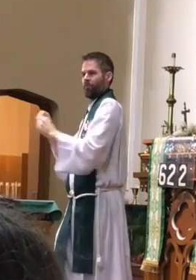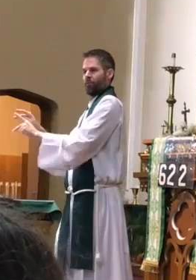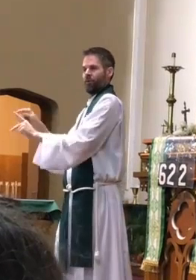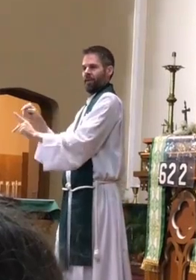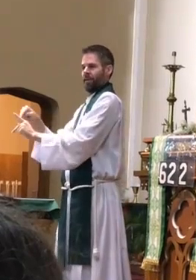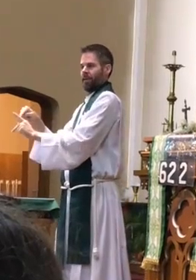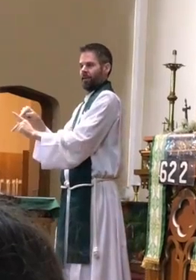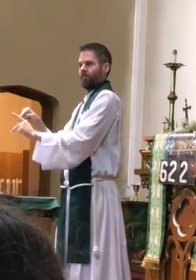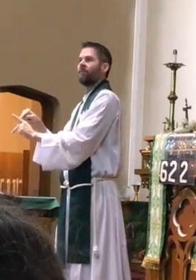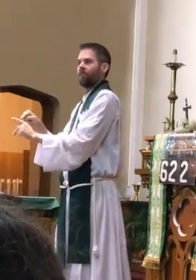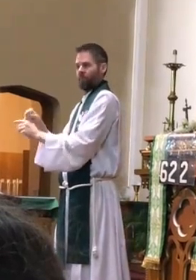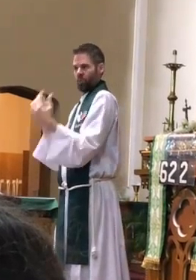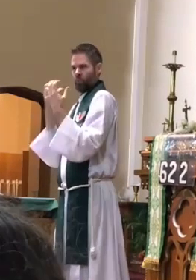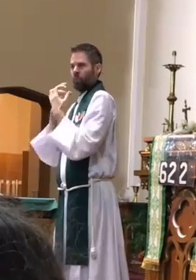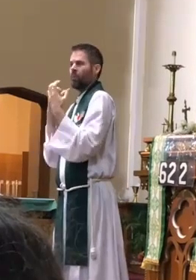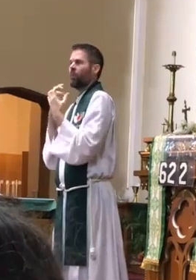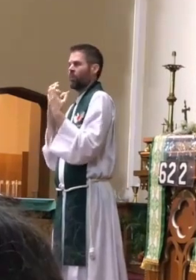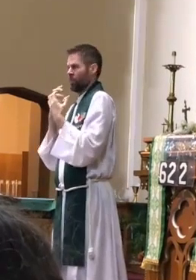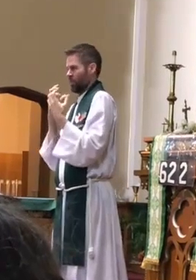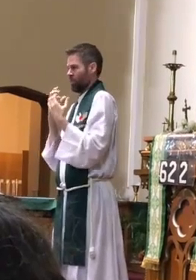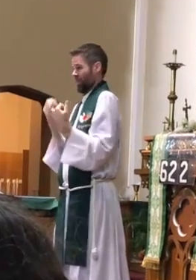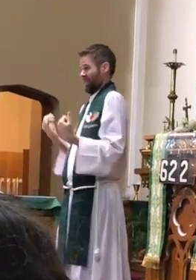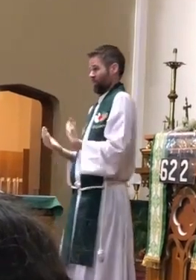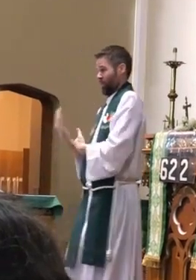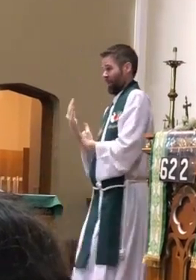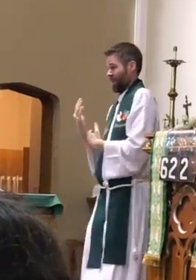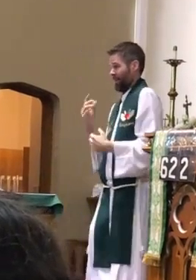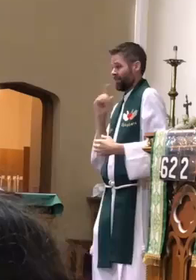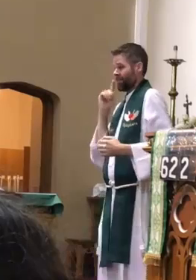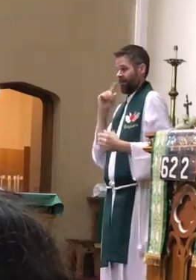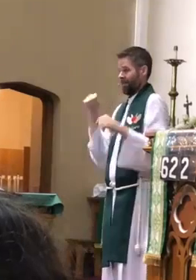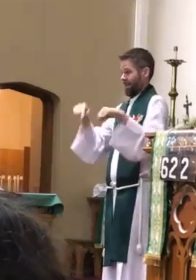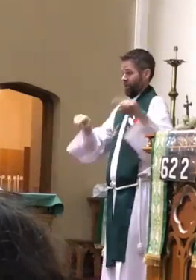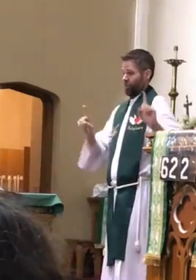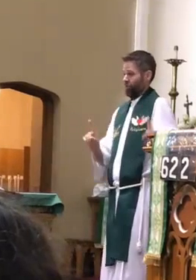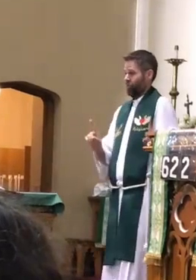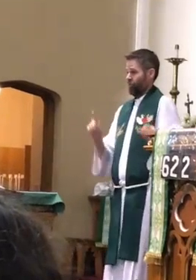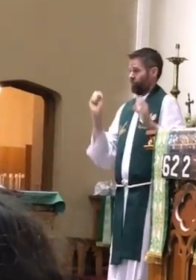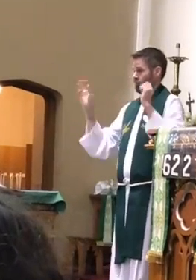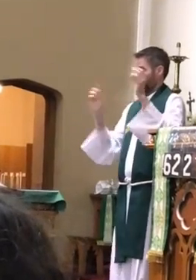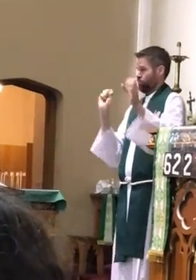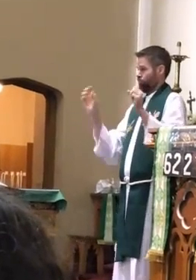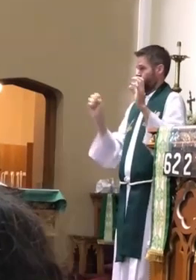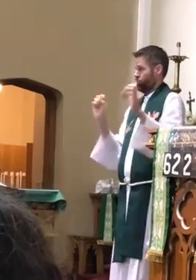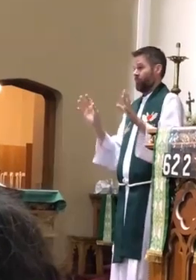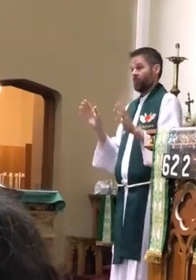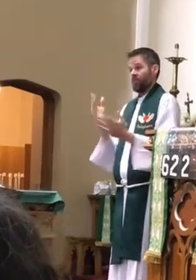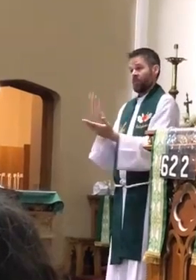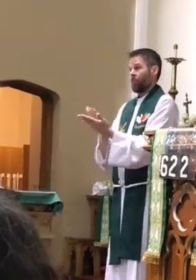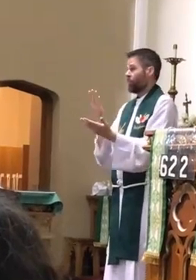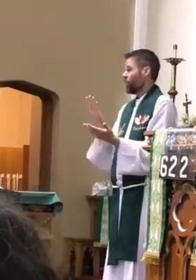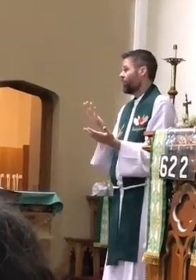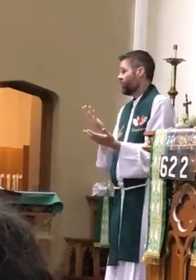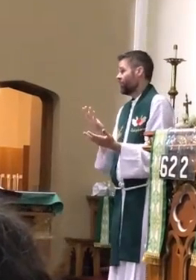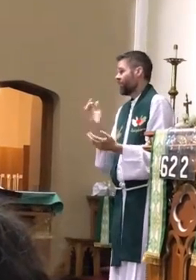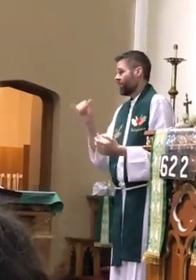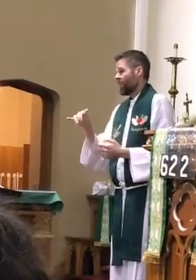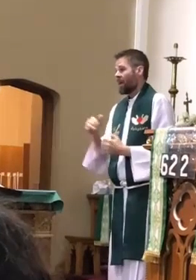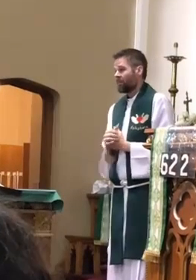She wanted to make sure there was access for the Deaf community. And, for example, today we have our